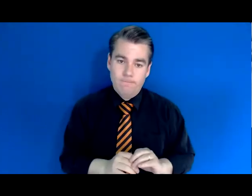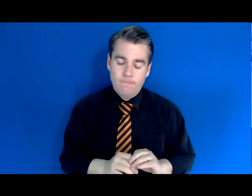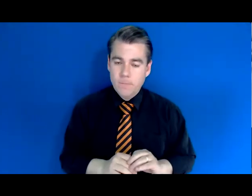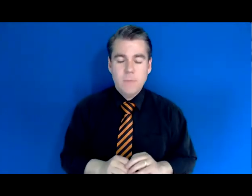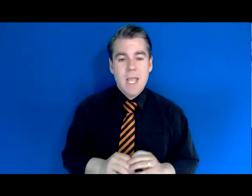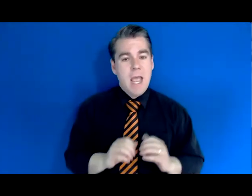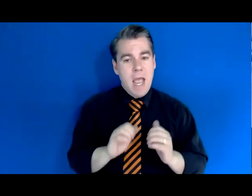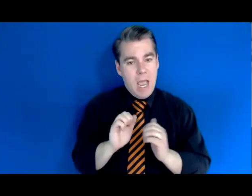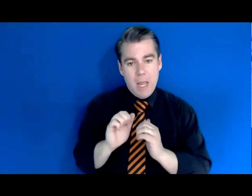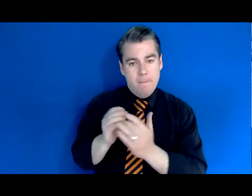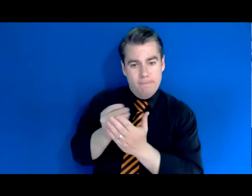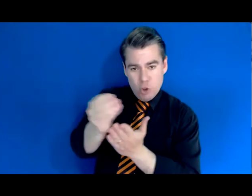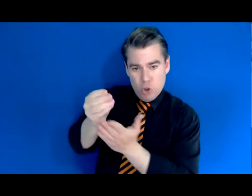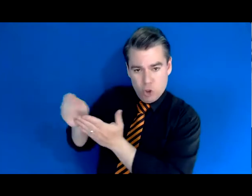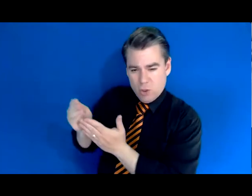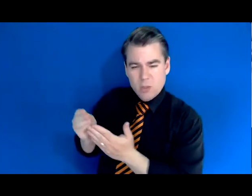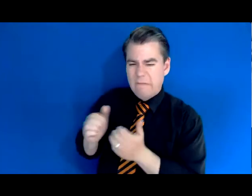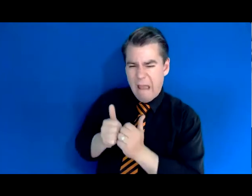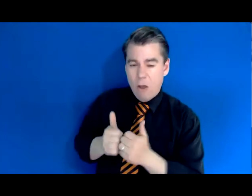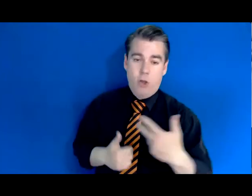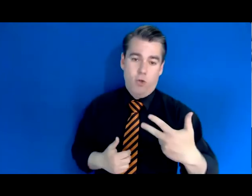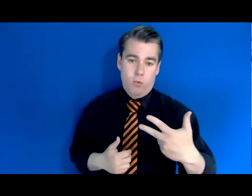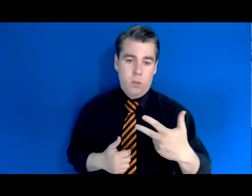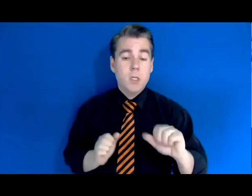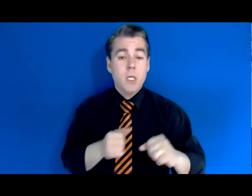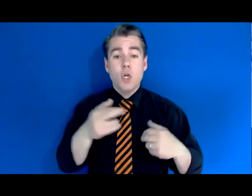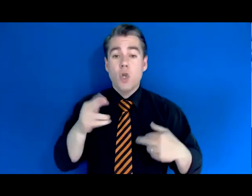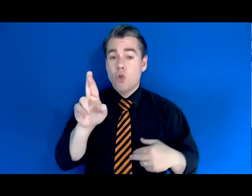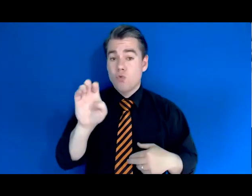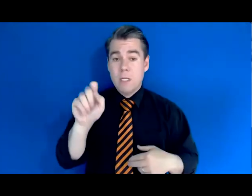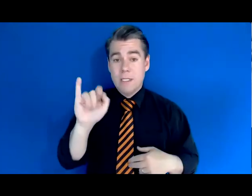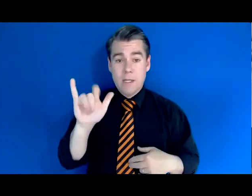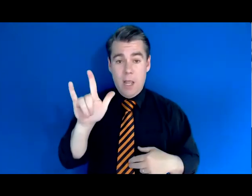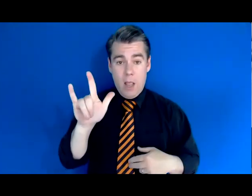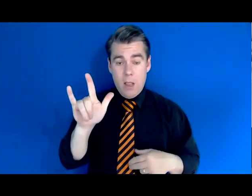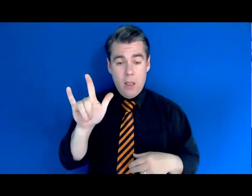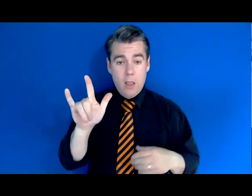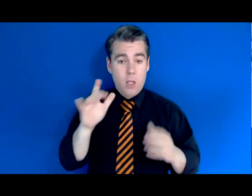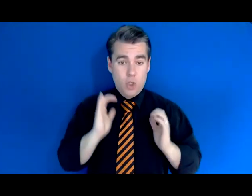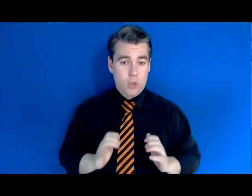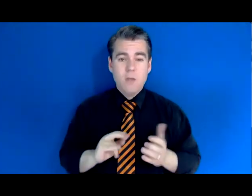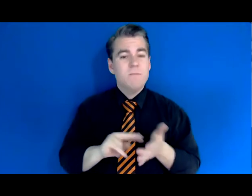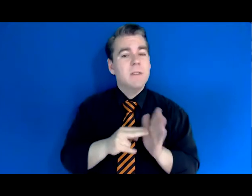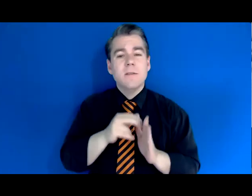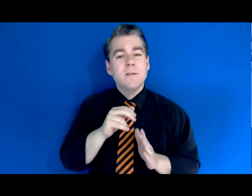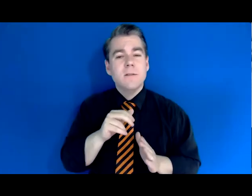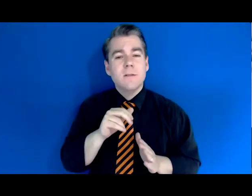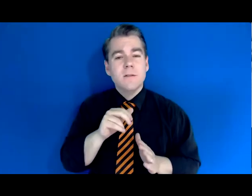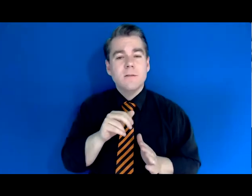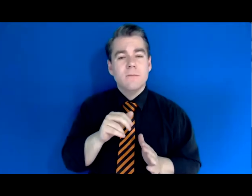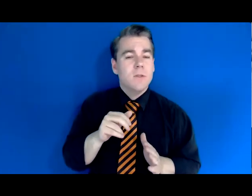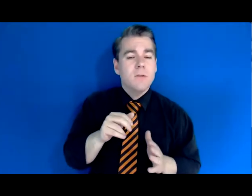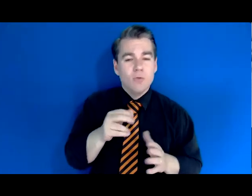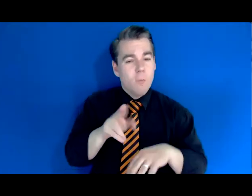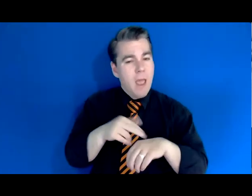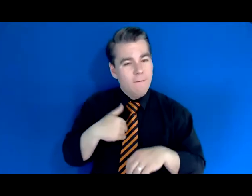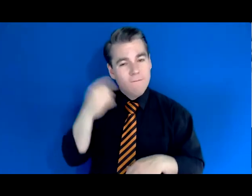purchase. So they could be a retail customer. Retail customers are rarely ever signed up for a reason. It's the most